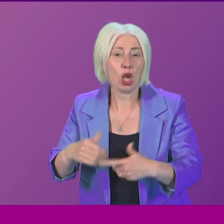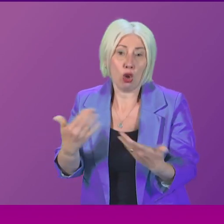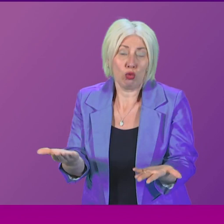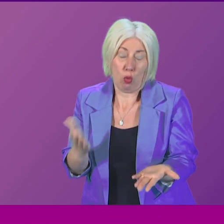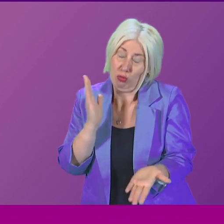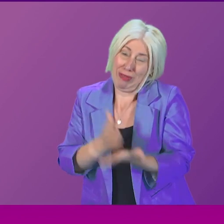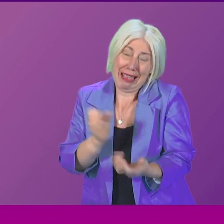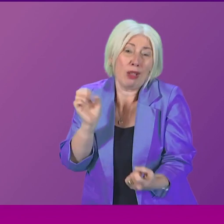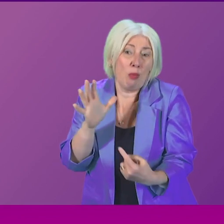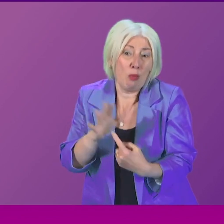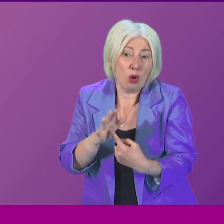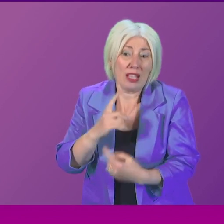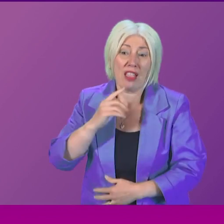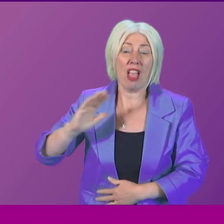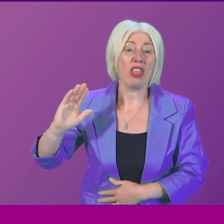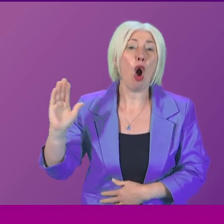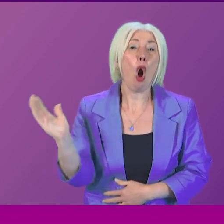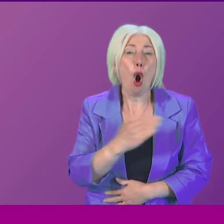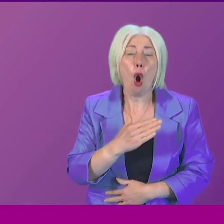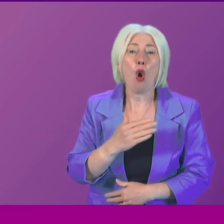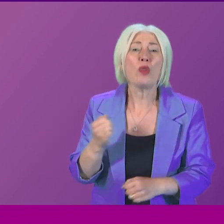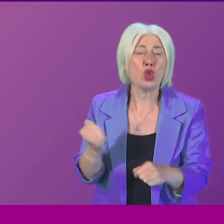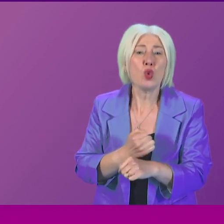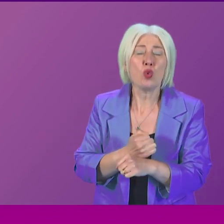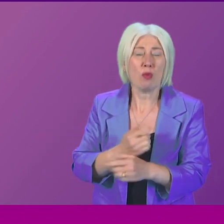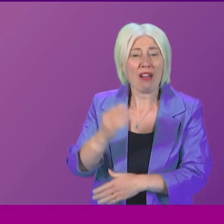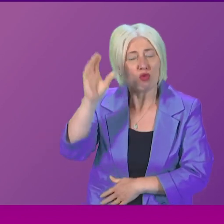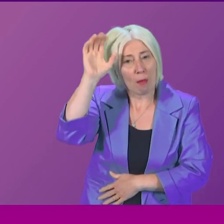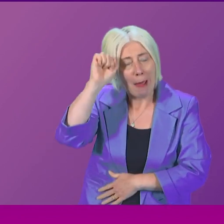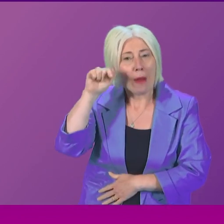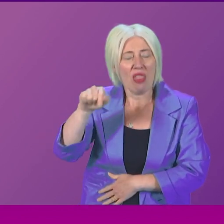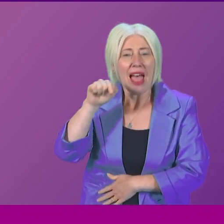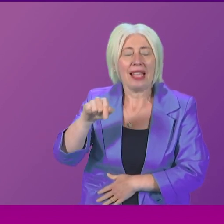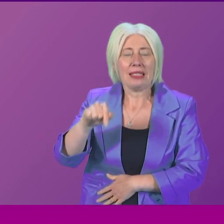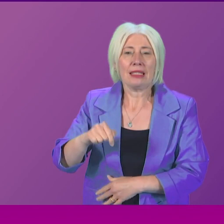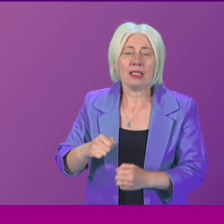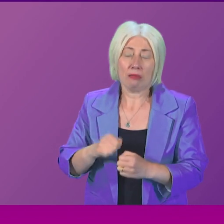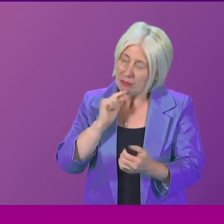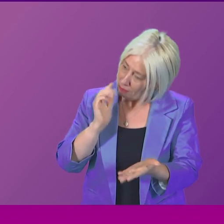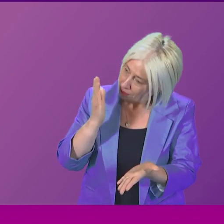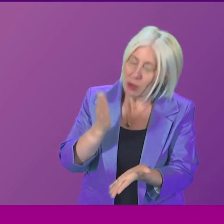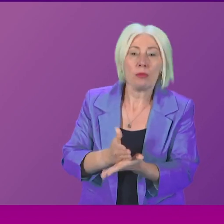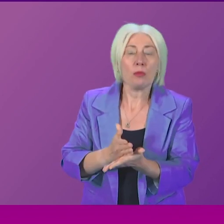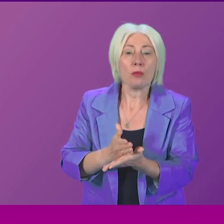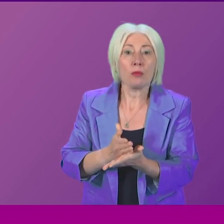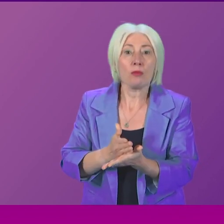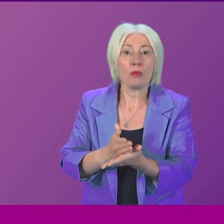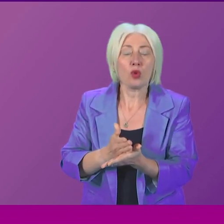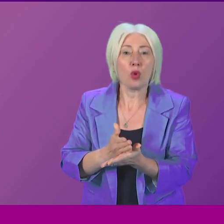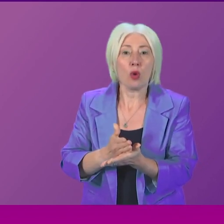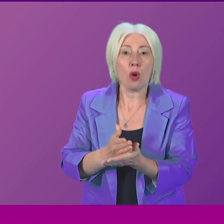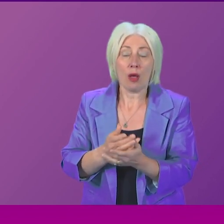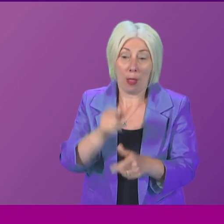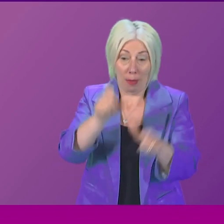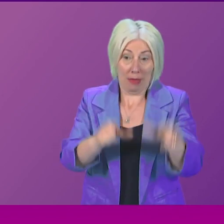So it's so important that everything we do, we bear in mind that lesson, that we ensure that we give the